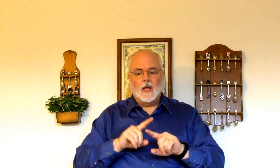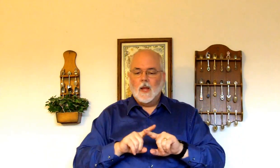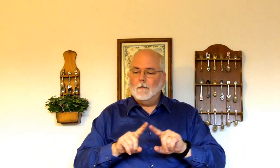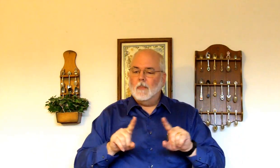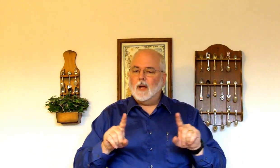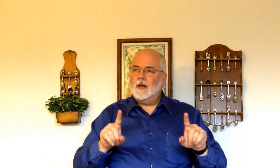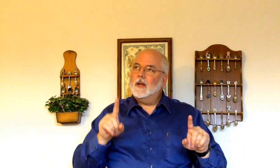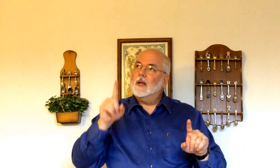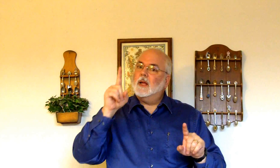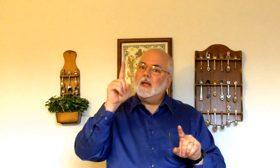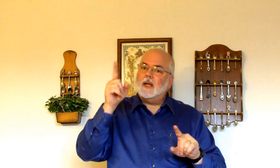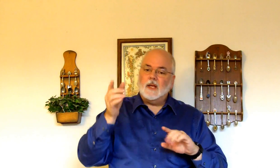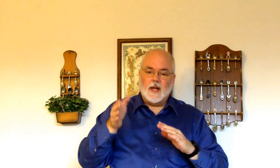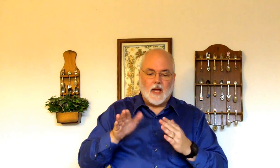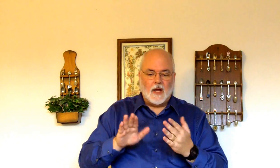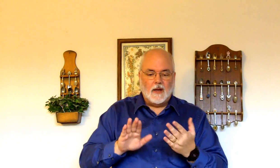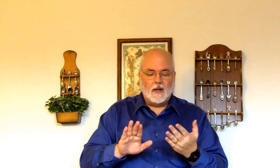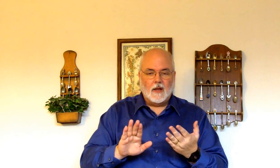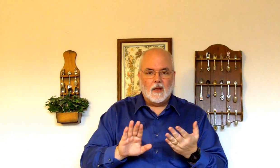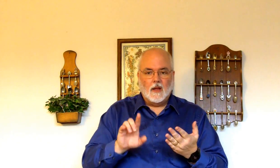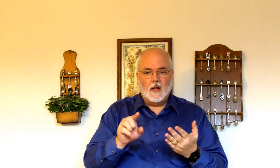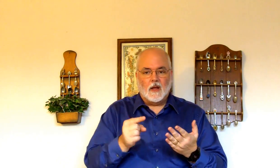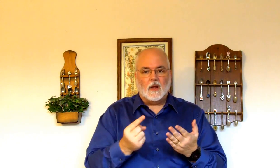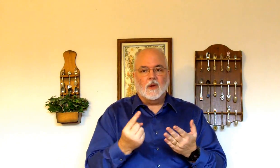But. He. Died. Alone.